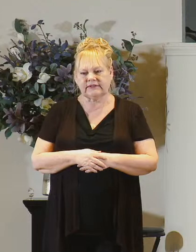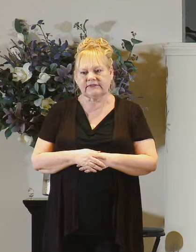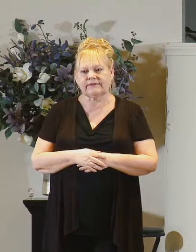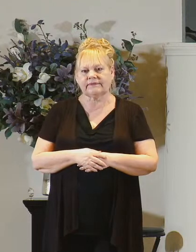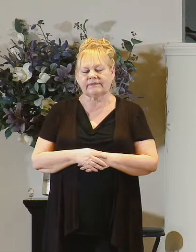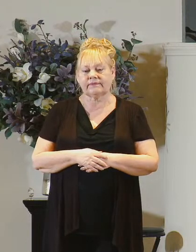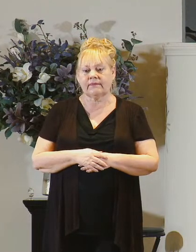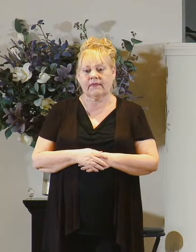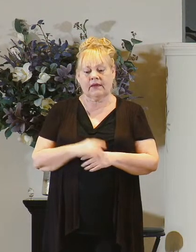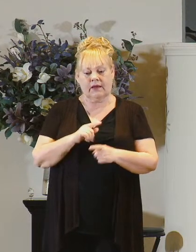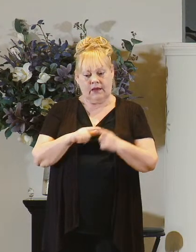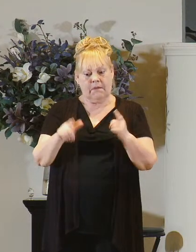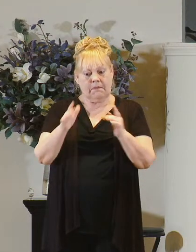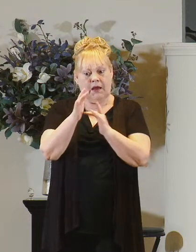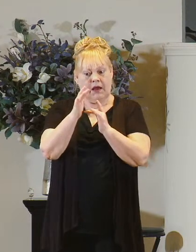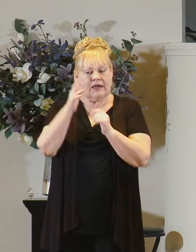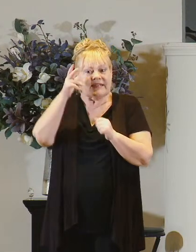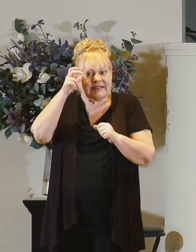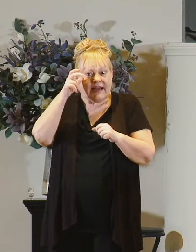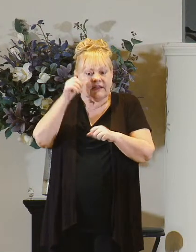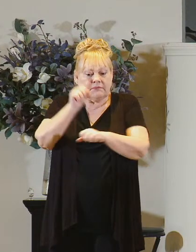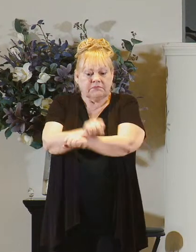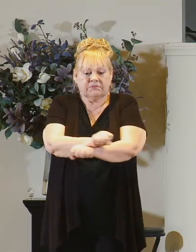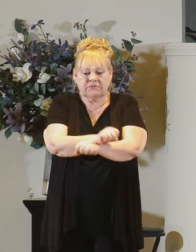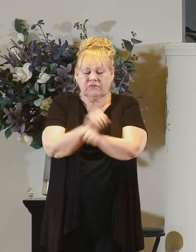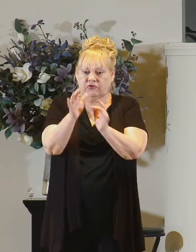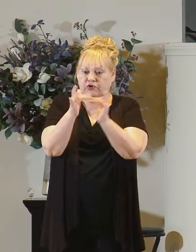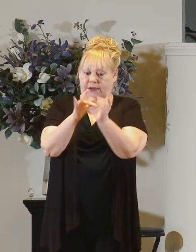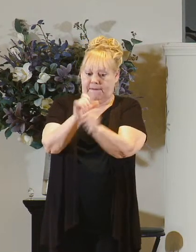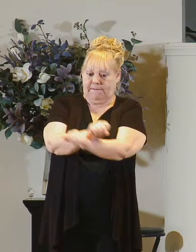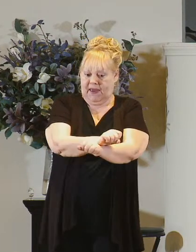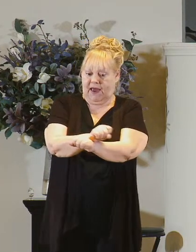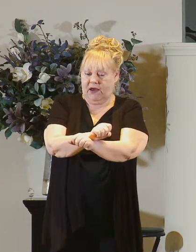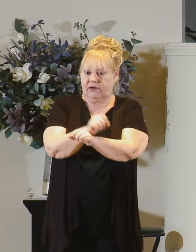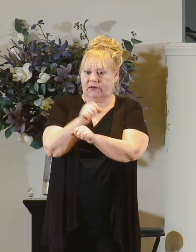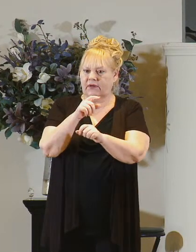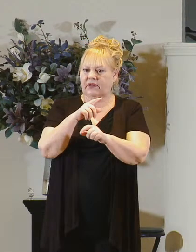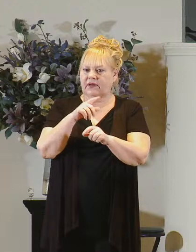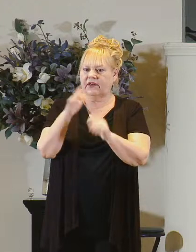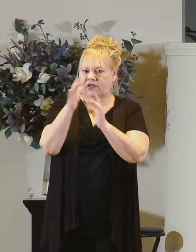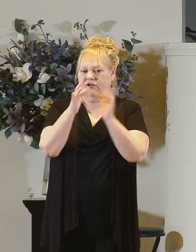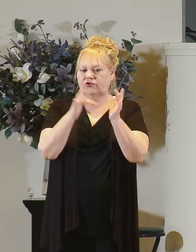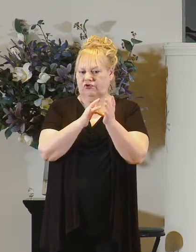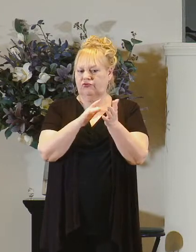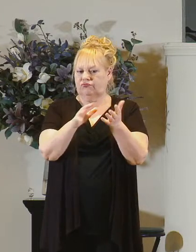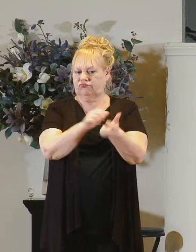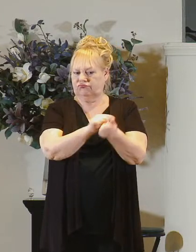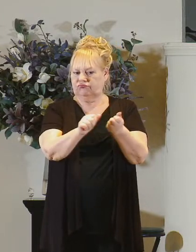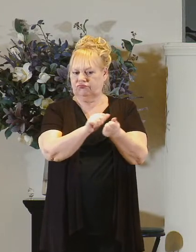but he's bound and jesus is plundering his house